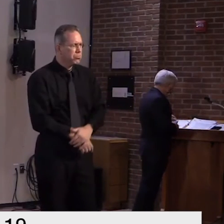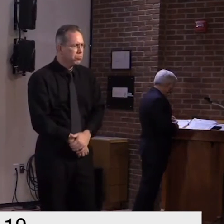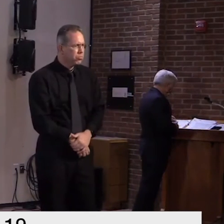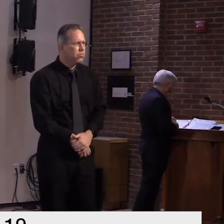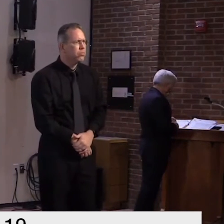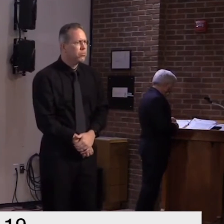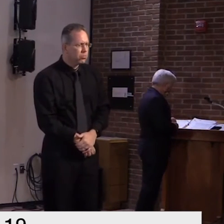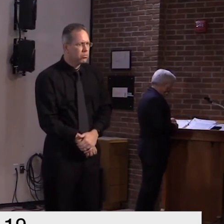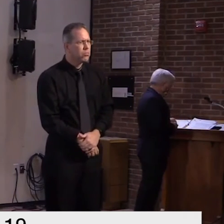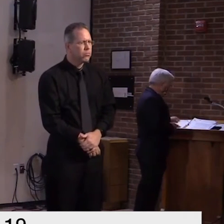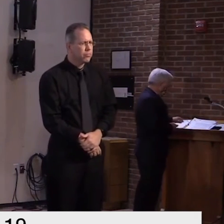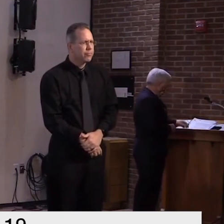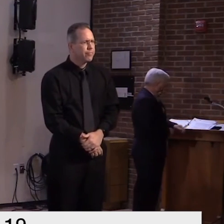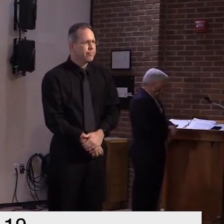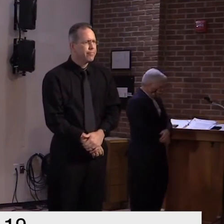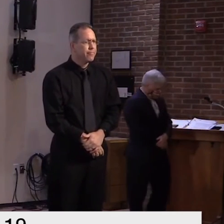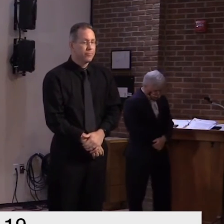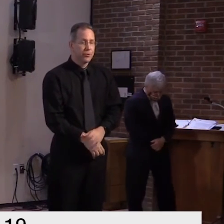avery wcax